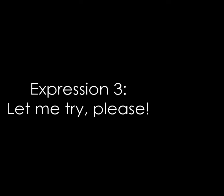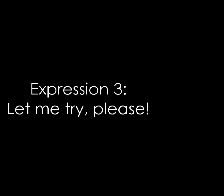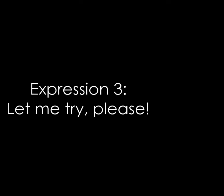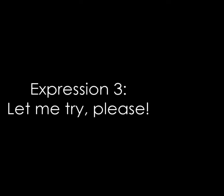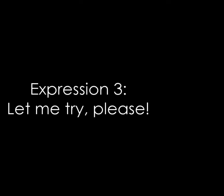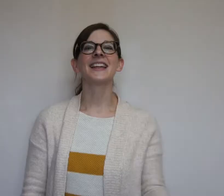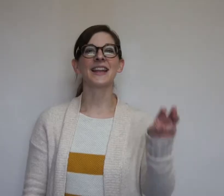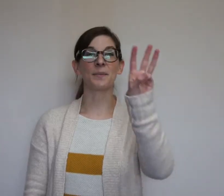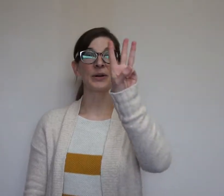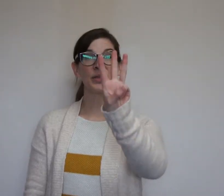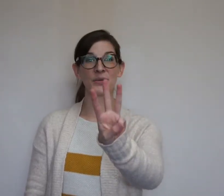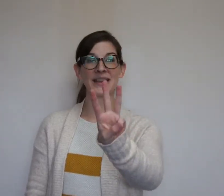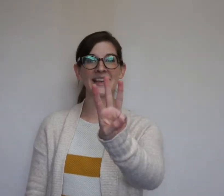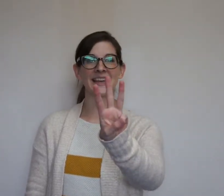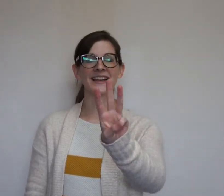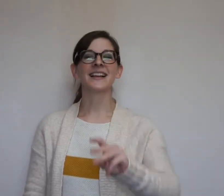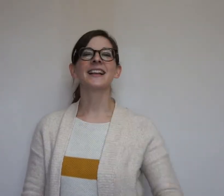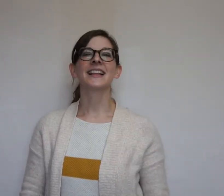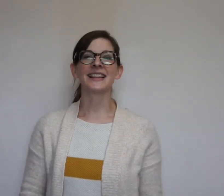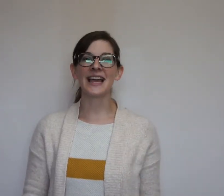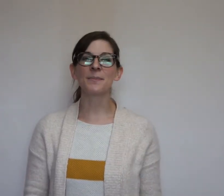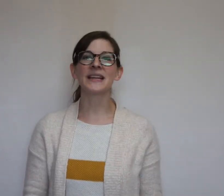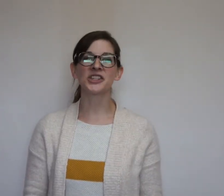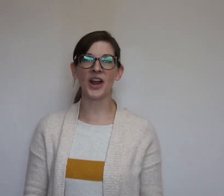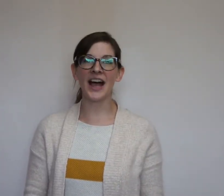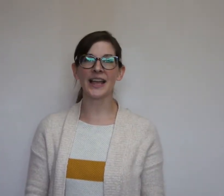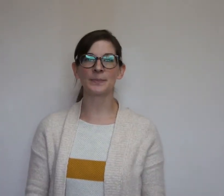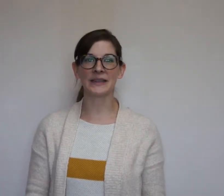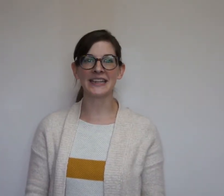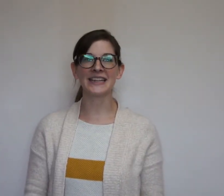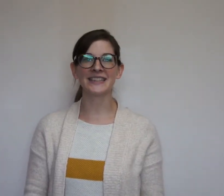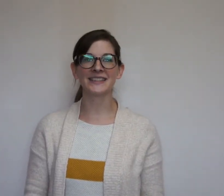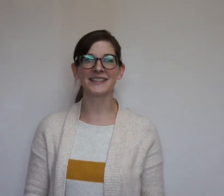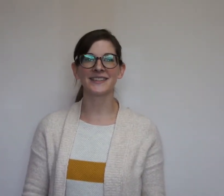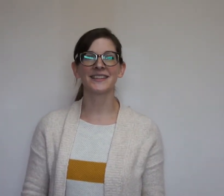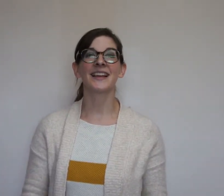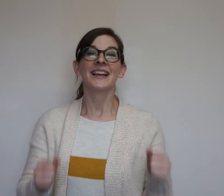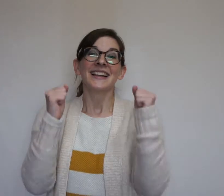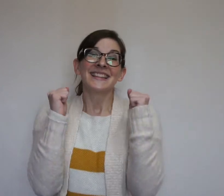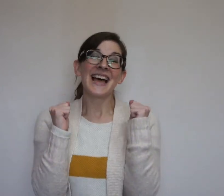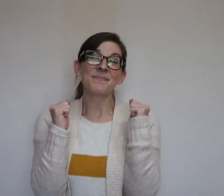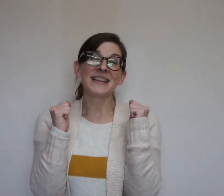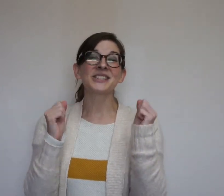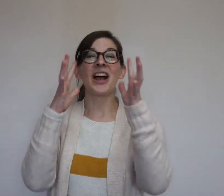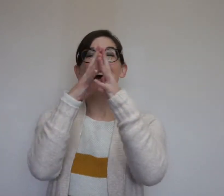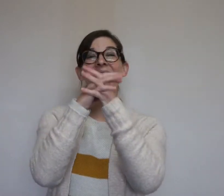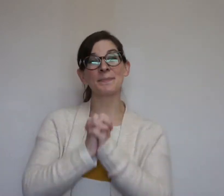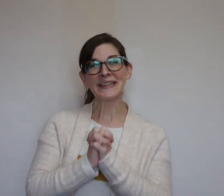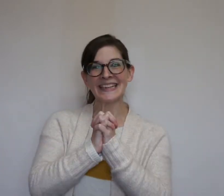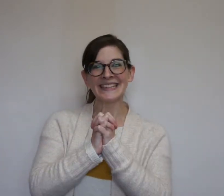Number three, let's me try, please. Let me try, please.